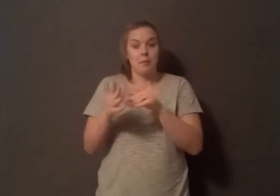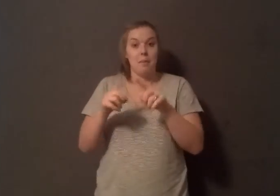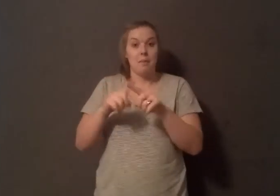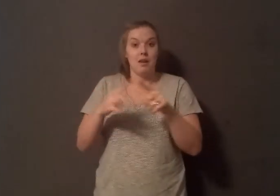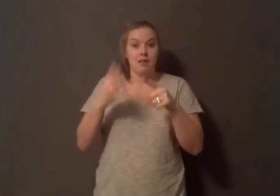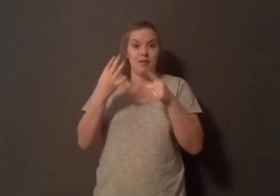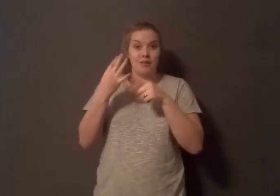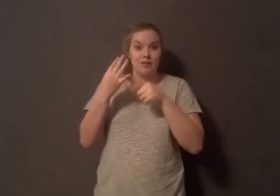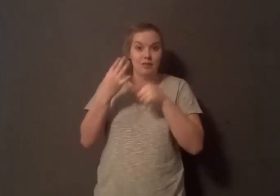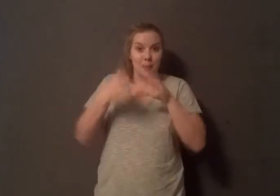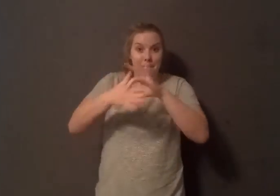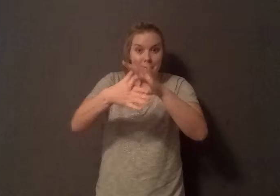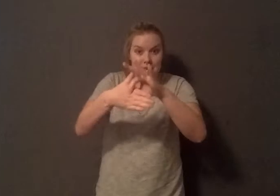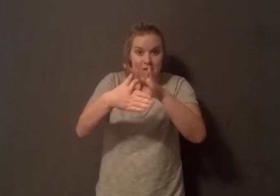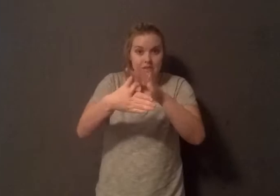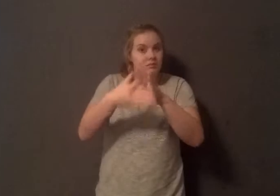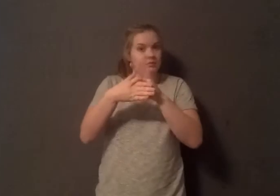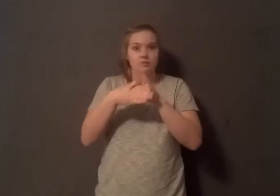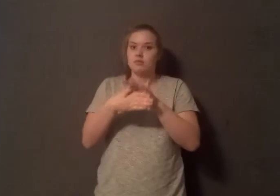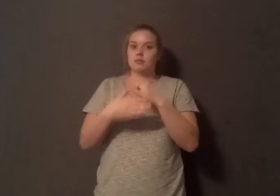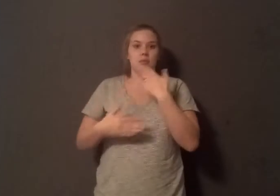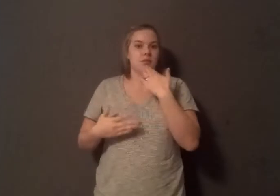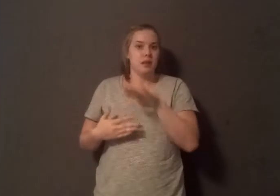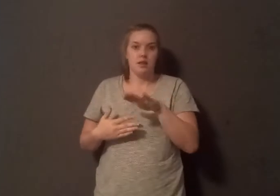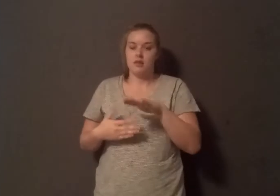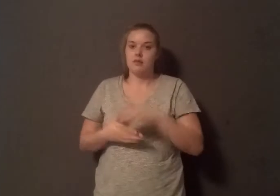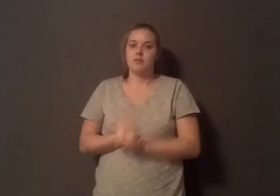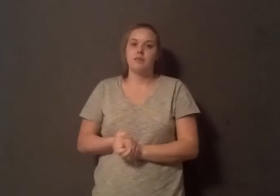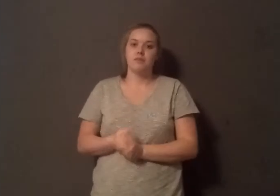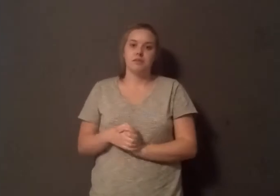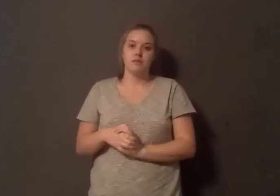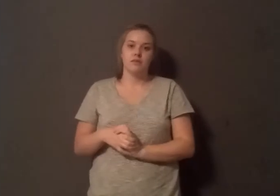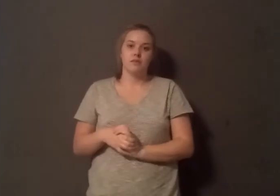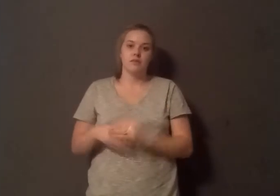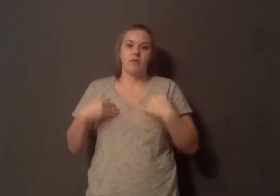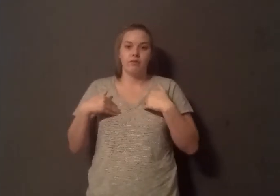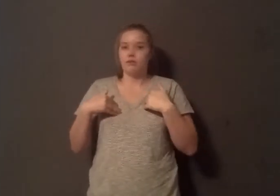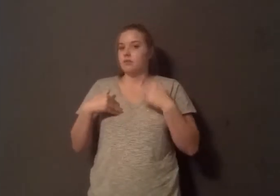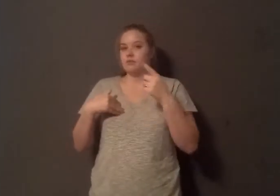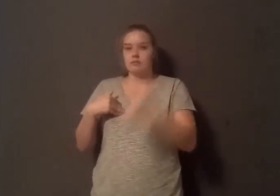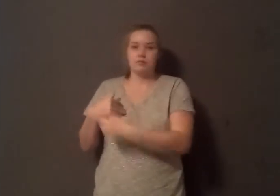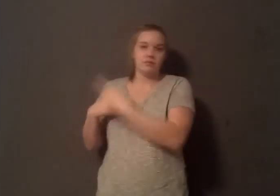it is pervasive. All this expensive imaging, procedures, bypasses,